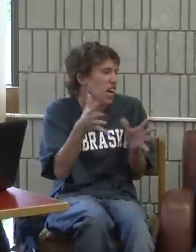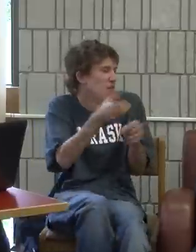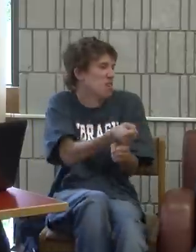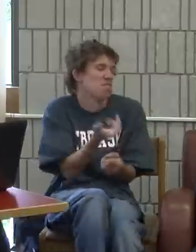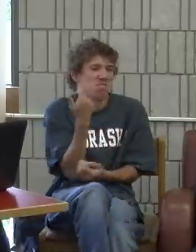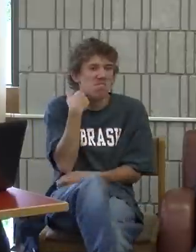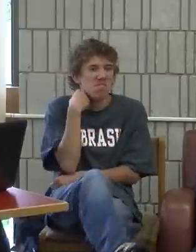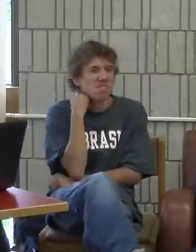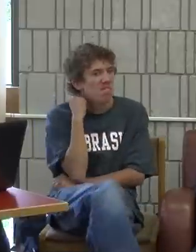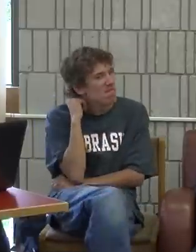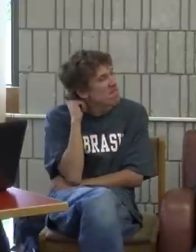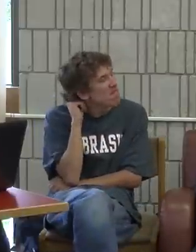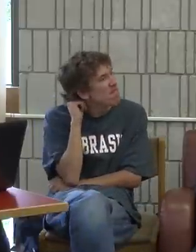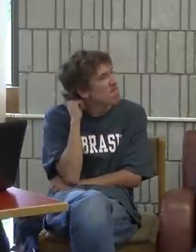So, that summarizes it.